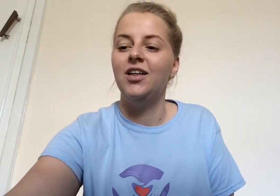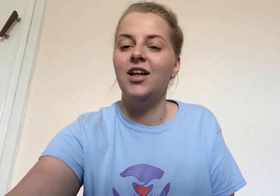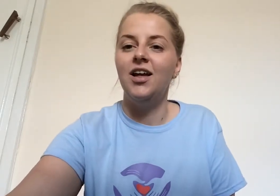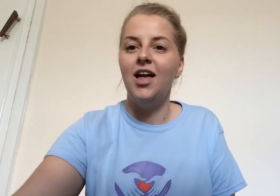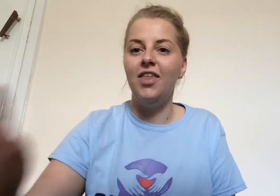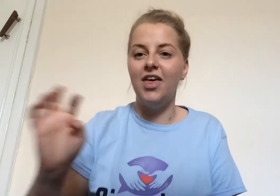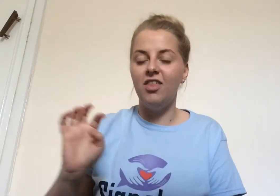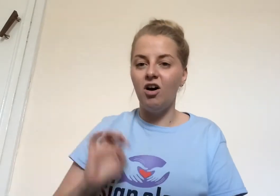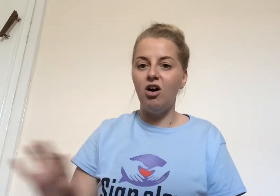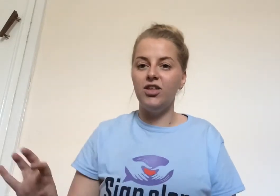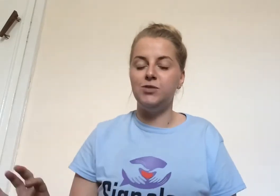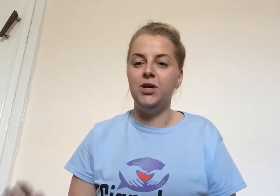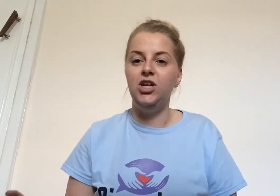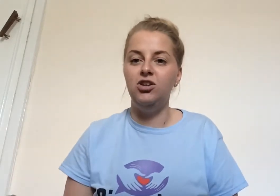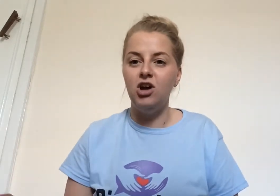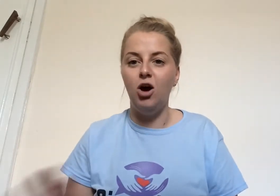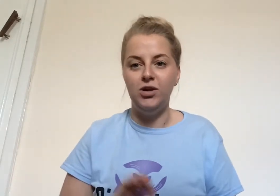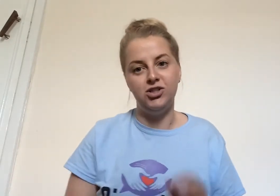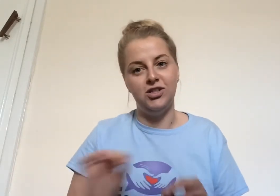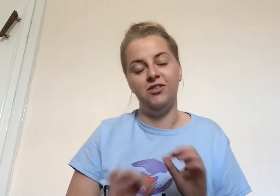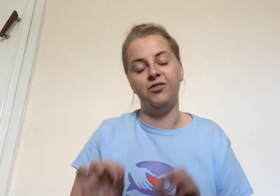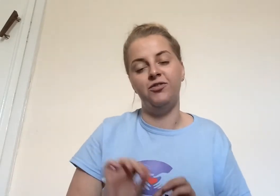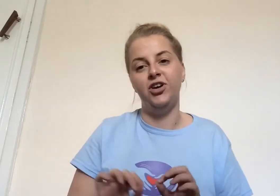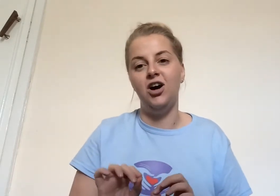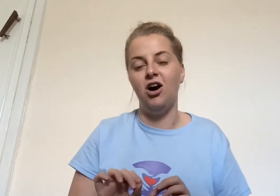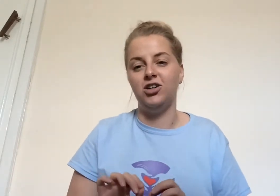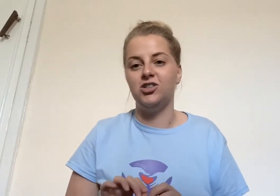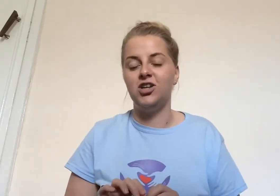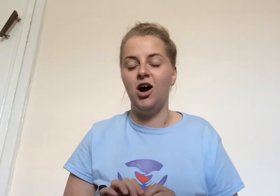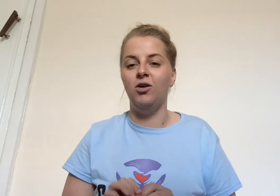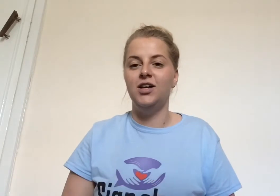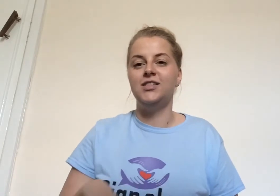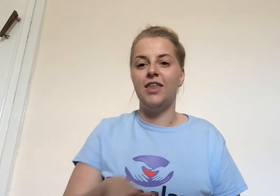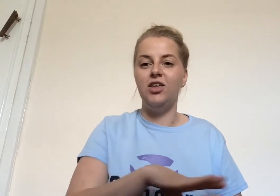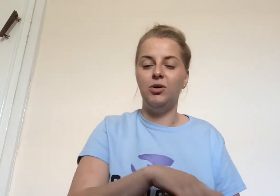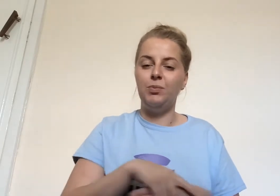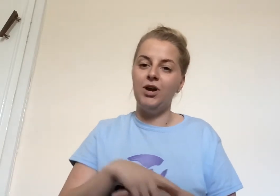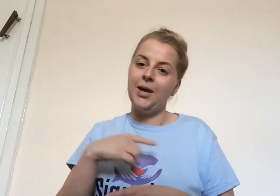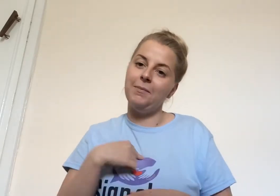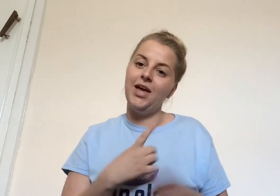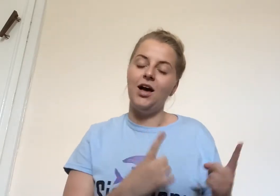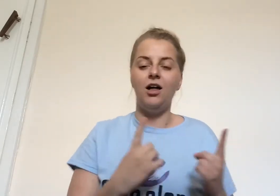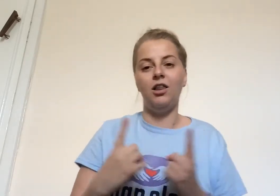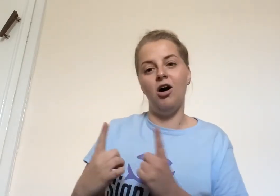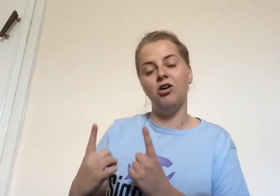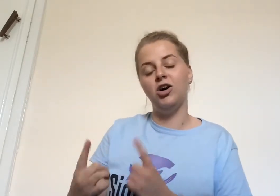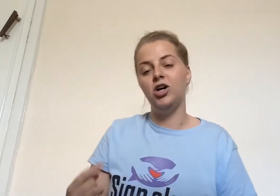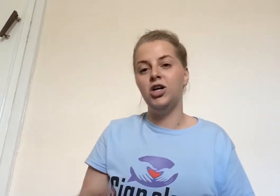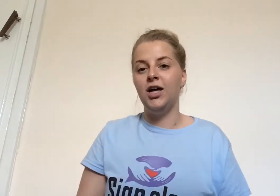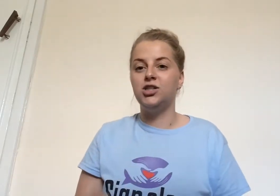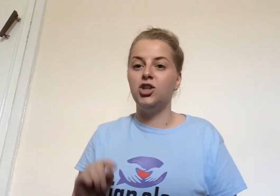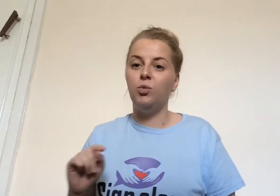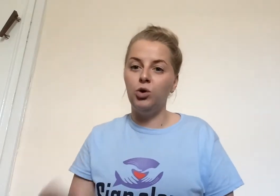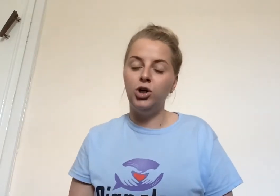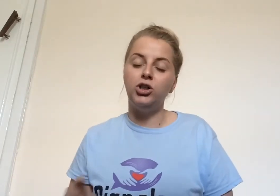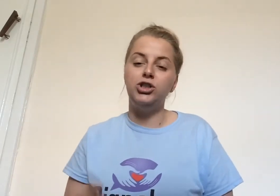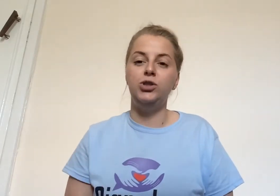And then all this bit, you know, it's just in a funny order. So, say that you'll bring me along to the world you